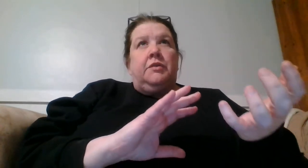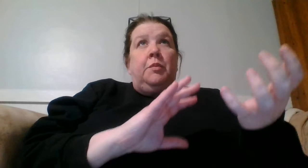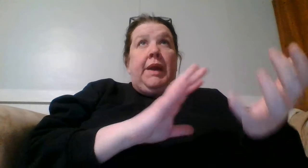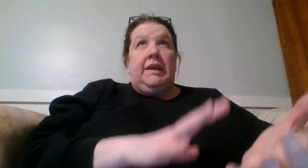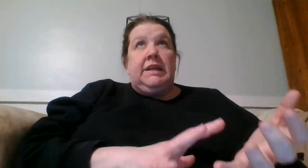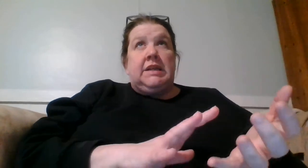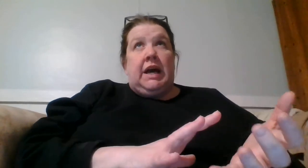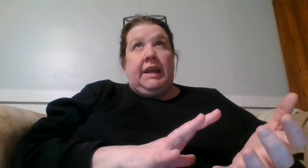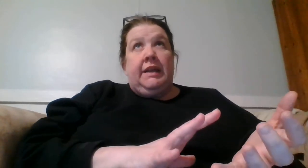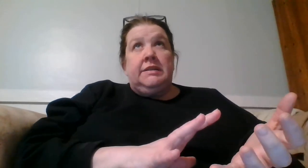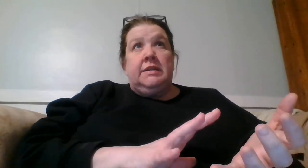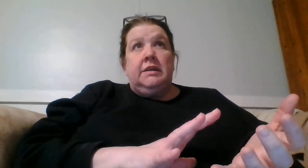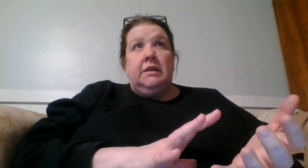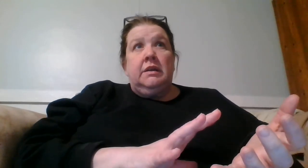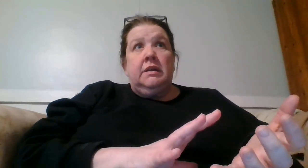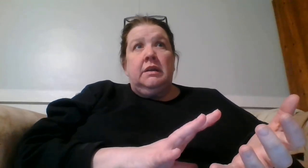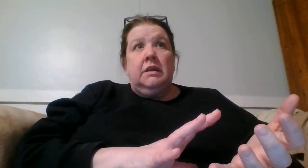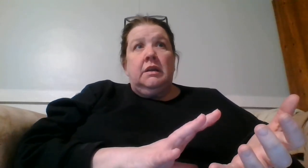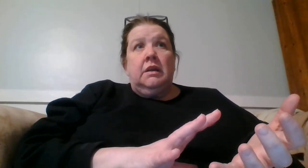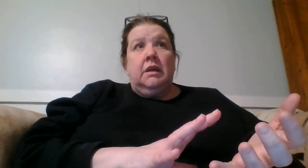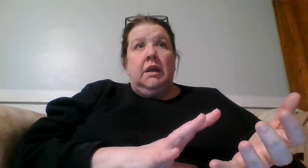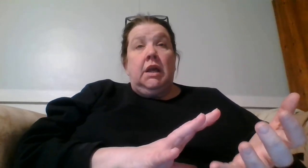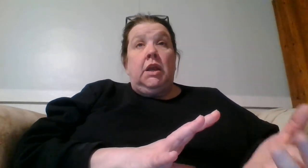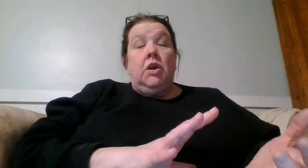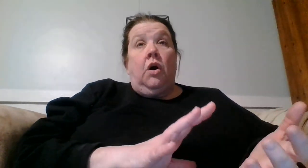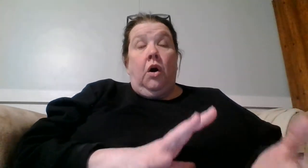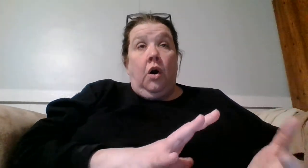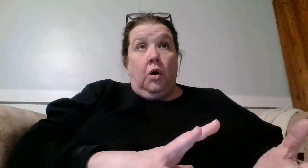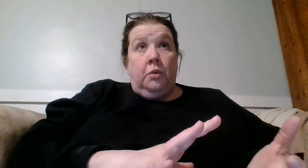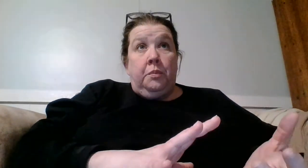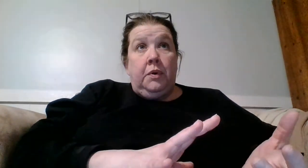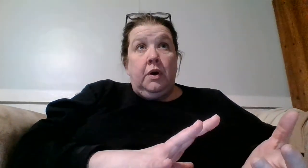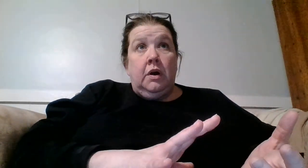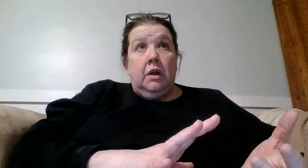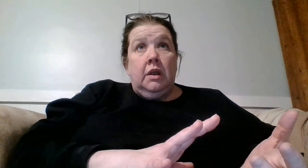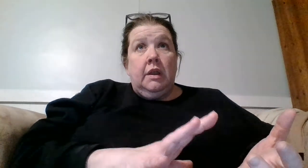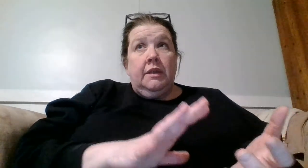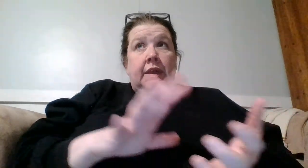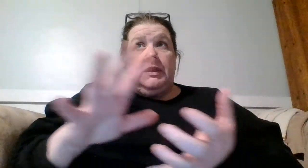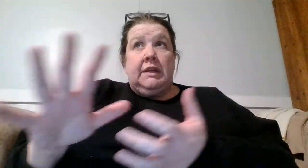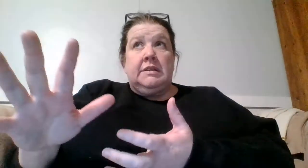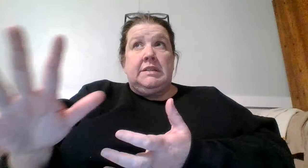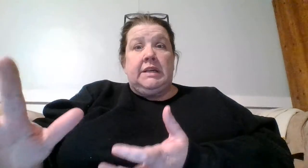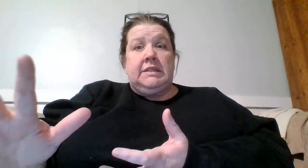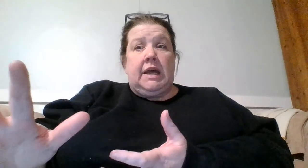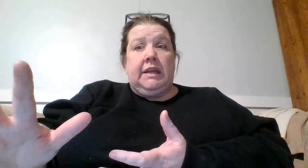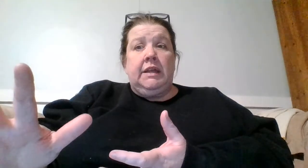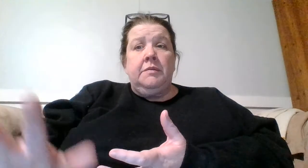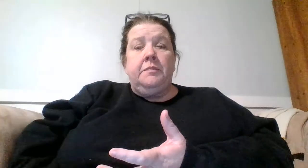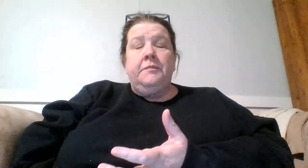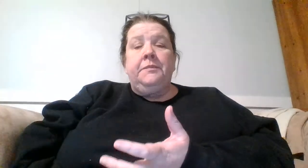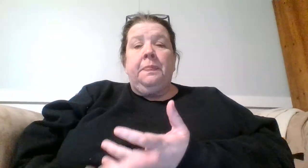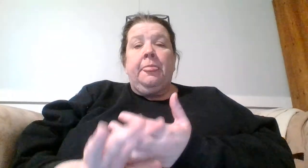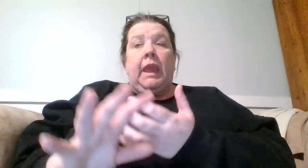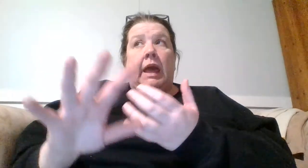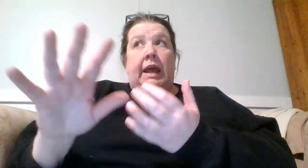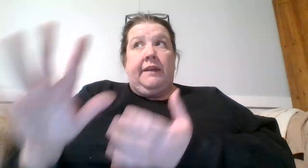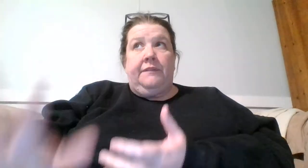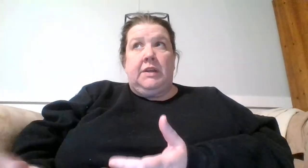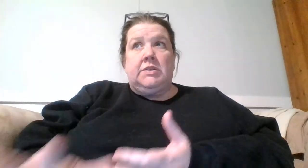throw band-aids on it and hope that things stay steady and I can finish